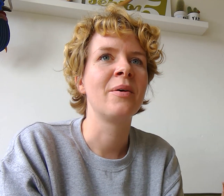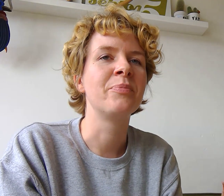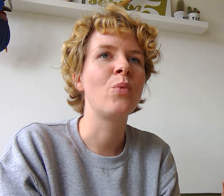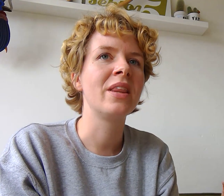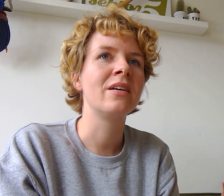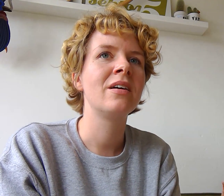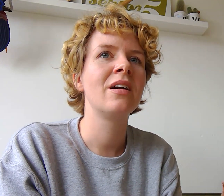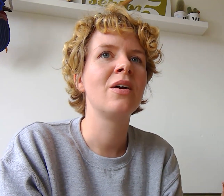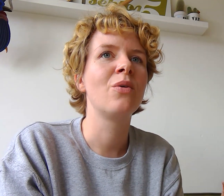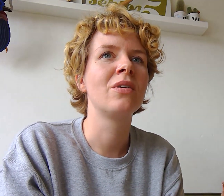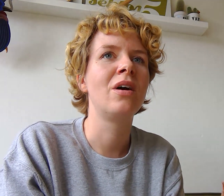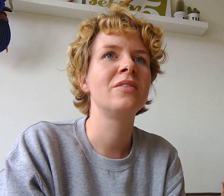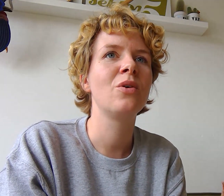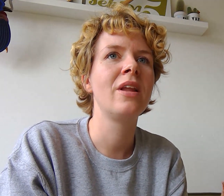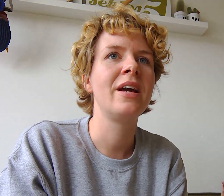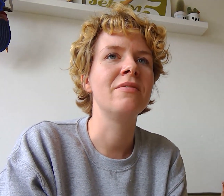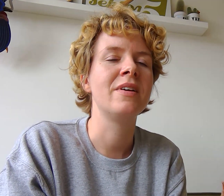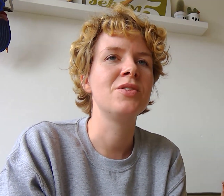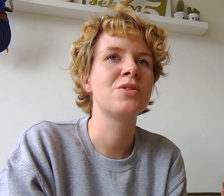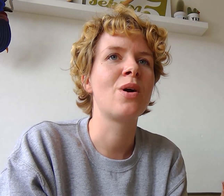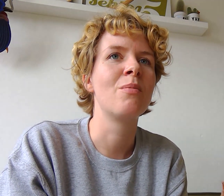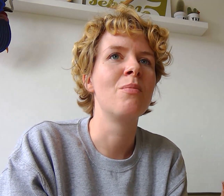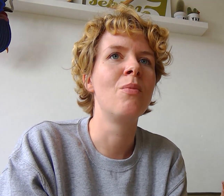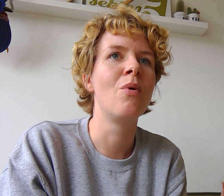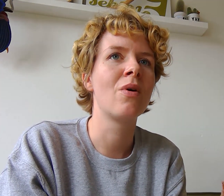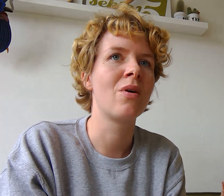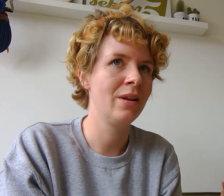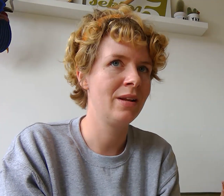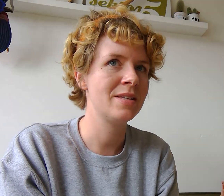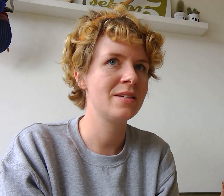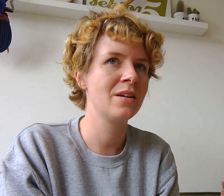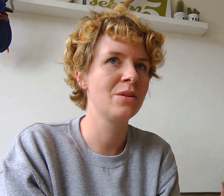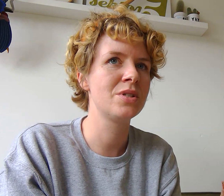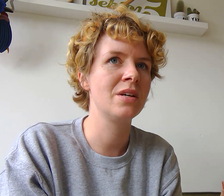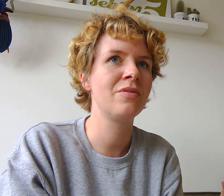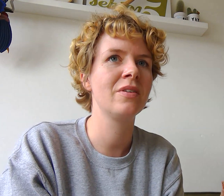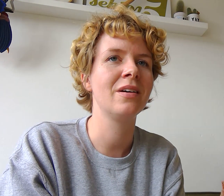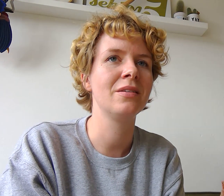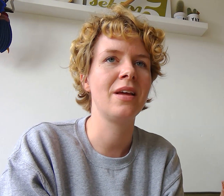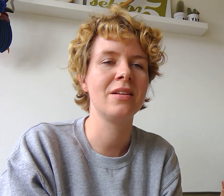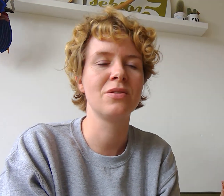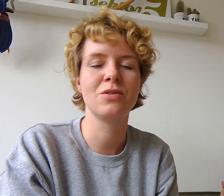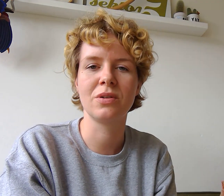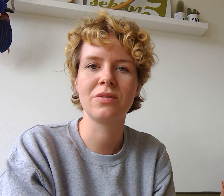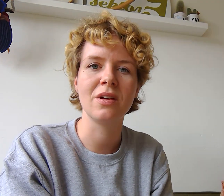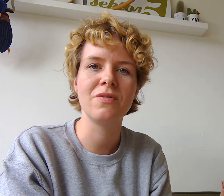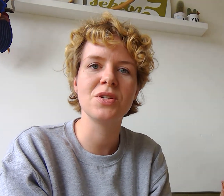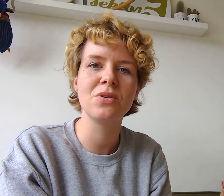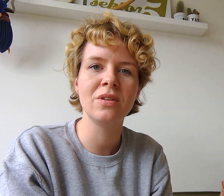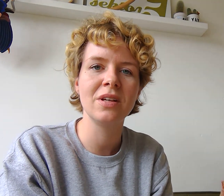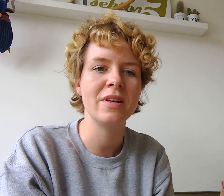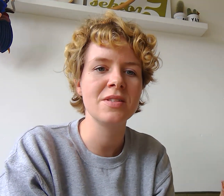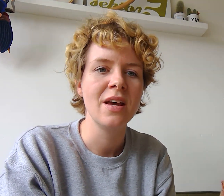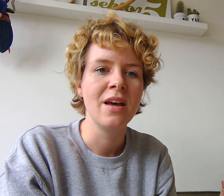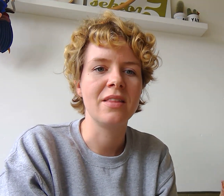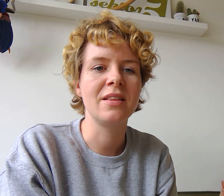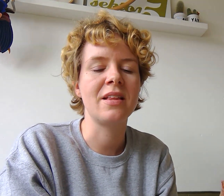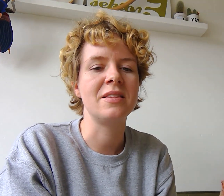Whether or not online events are more or less inclusive than sort of the physical events, I think that